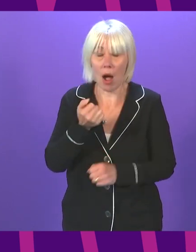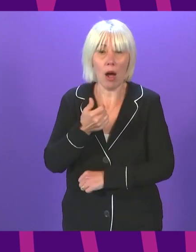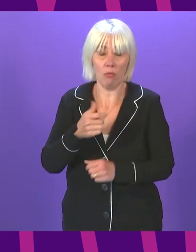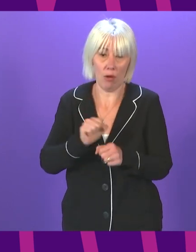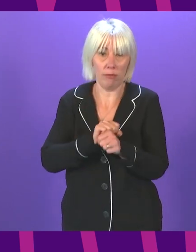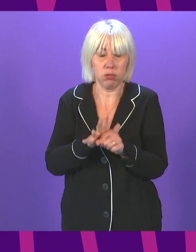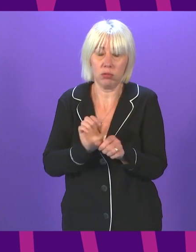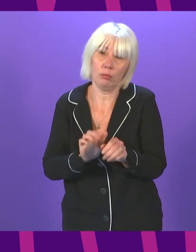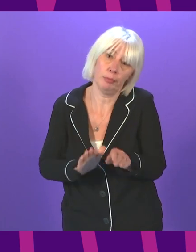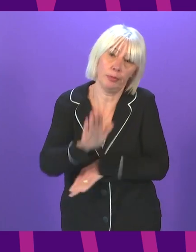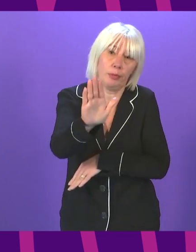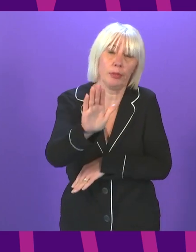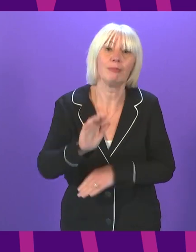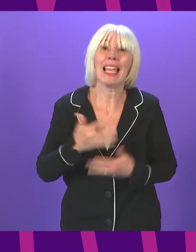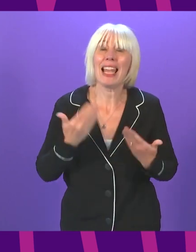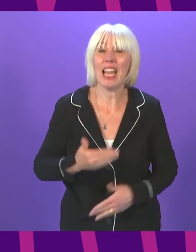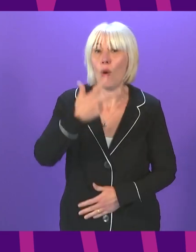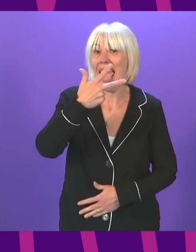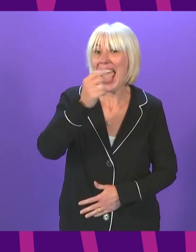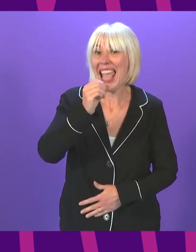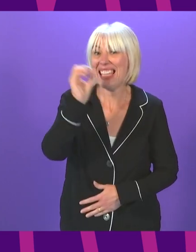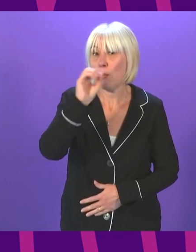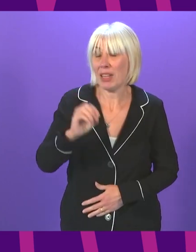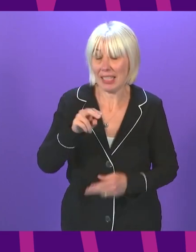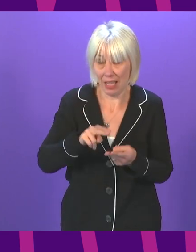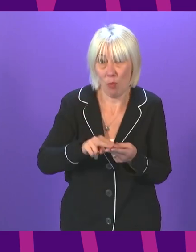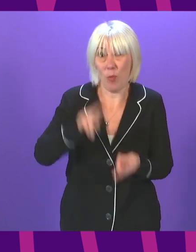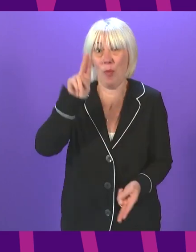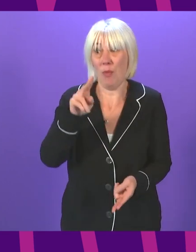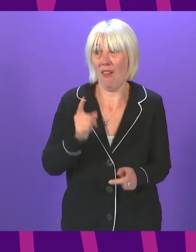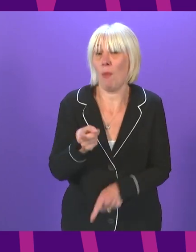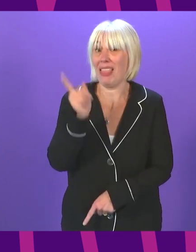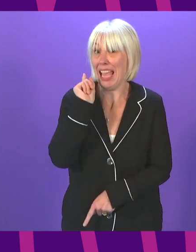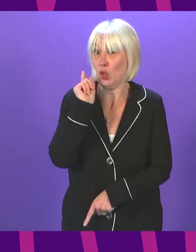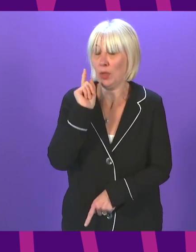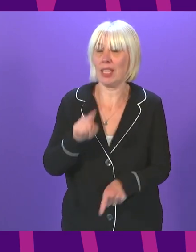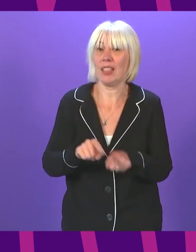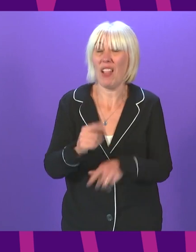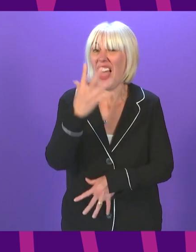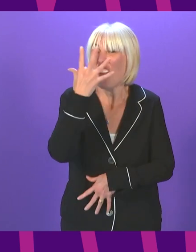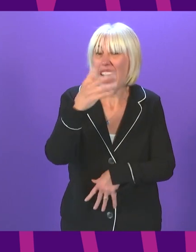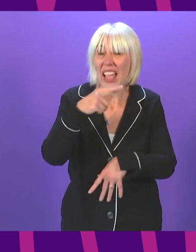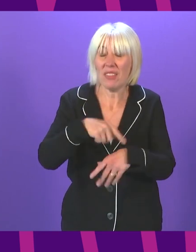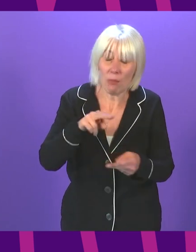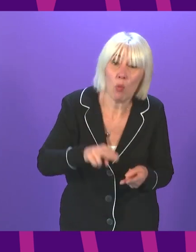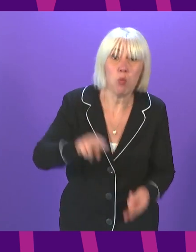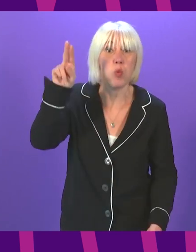recent weeks. Case levels are 80% higher now than they were last week, and they are five times higher than